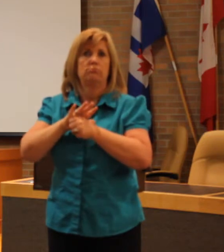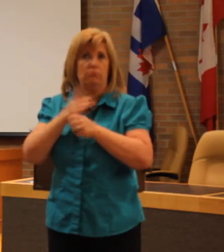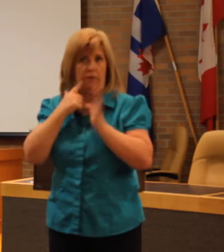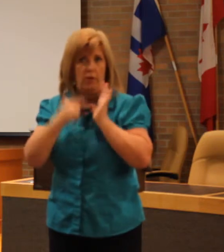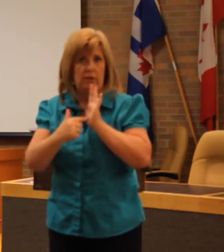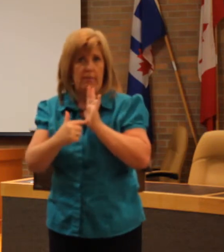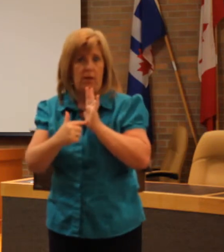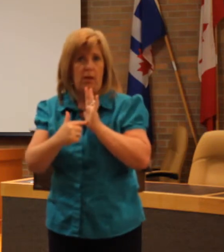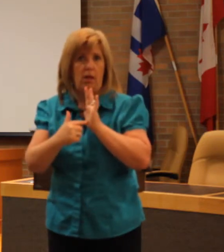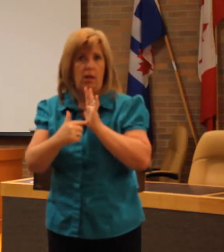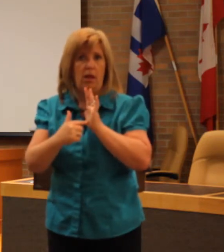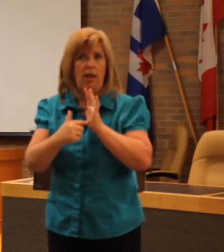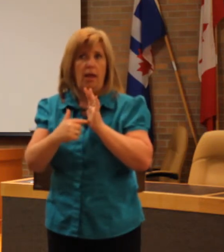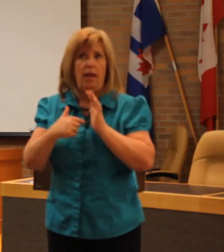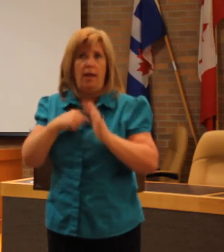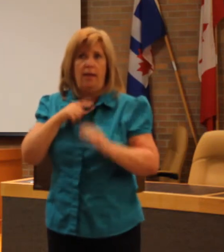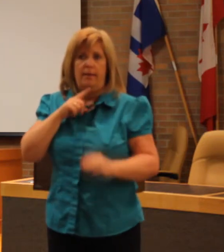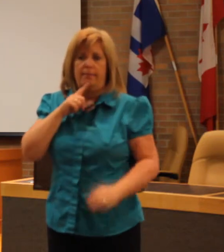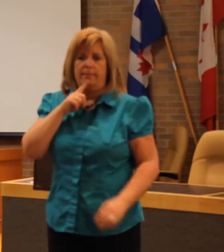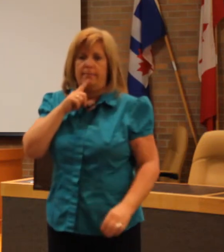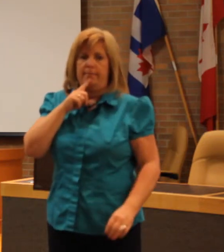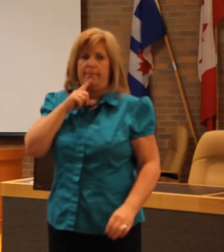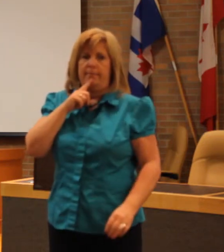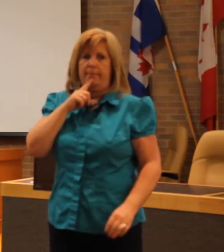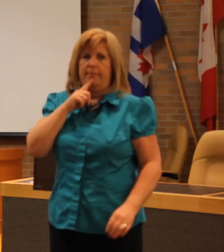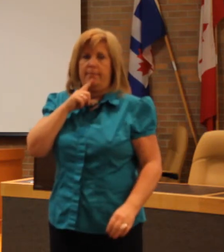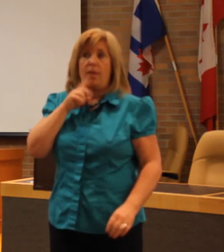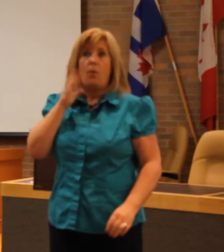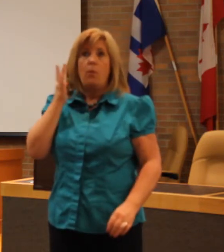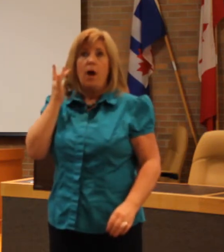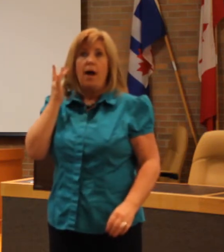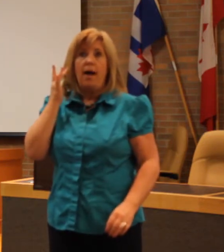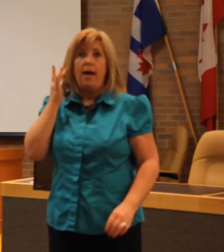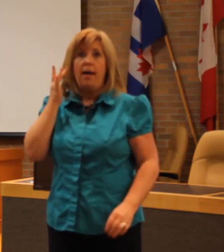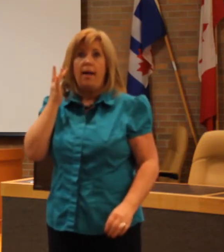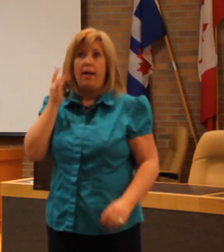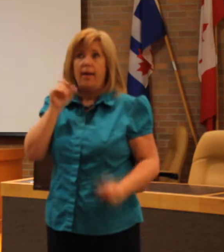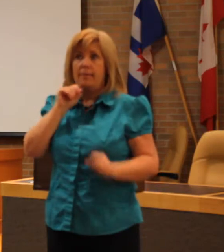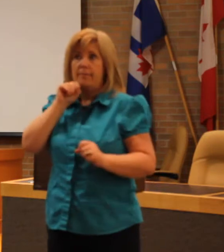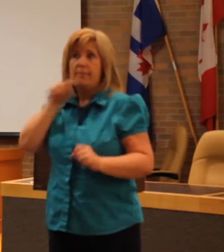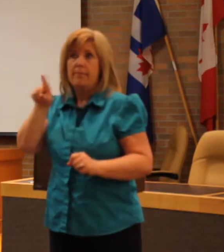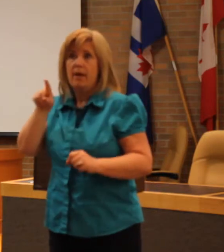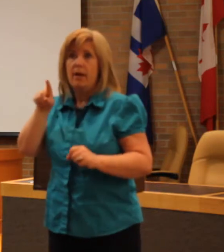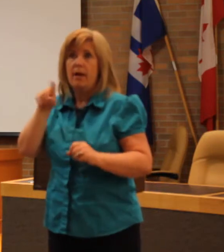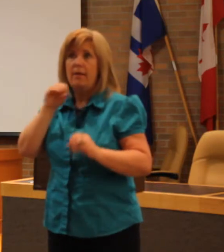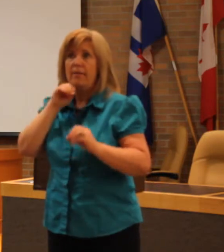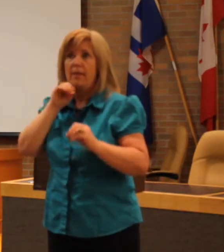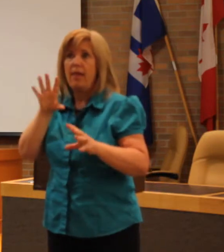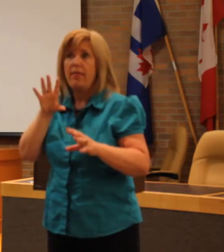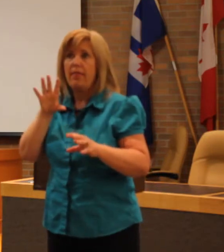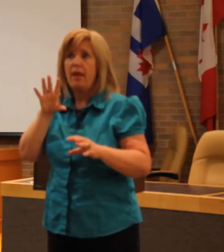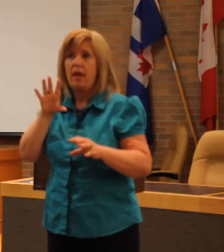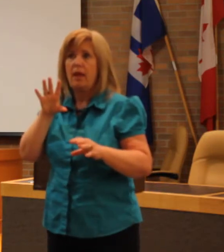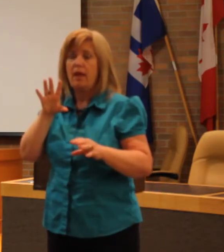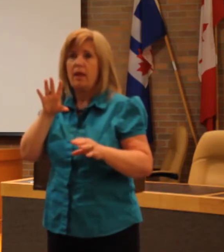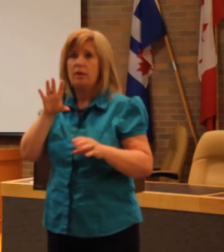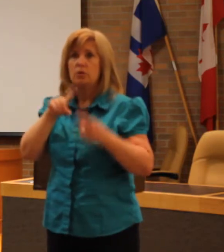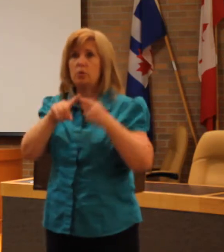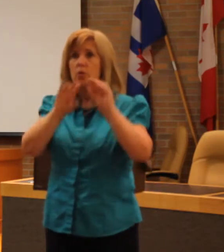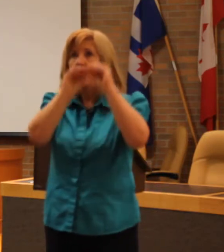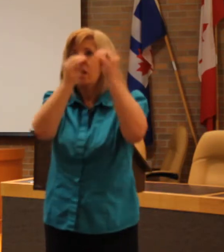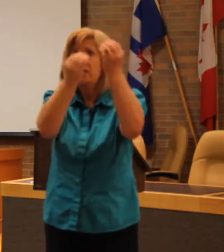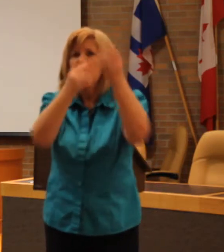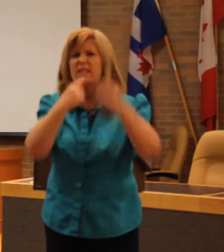I might not say anything, because if I say anything, the message I might get would be, how dare you, this person is here to help you, be